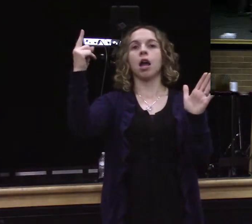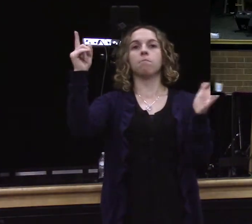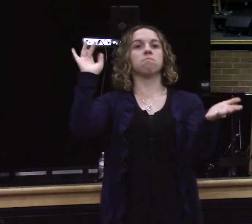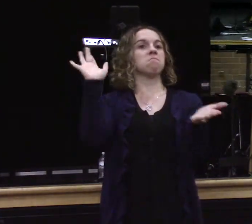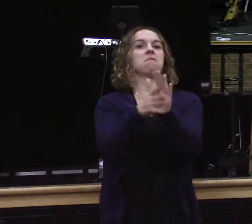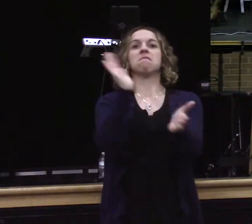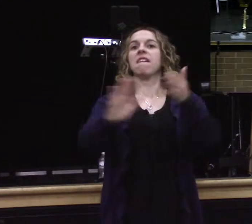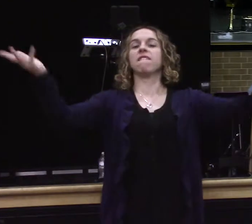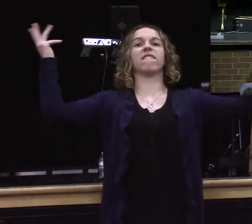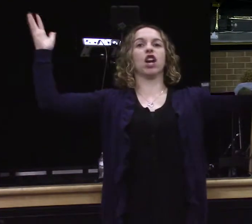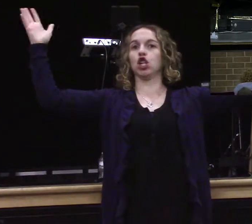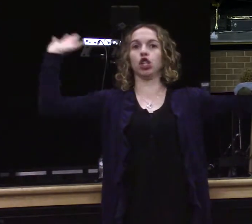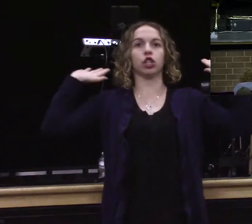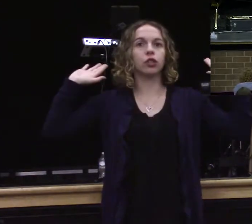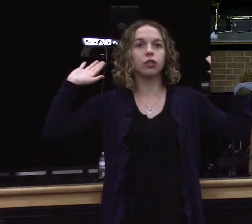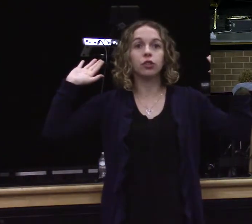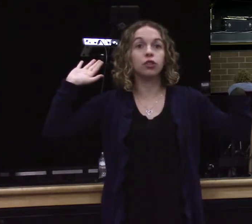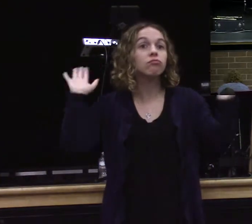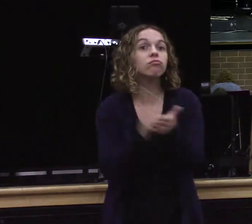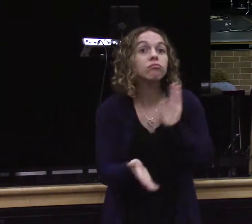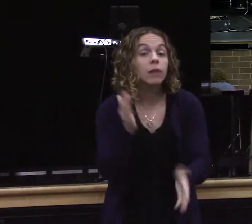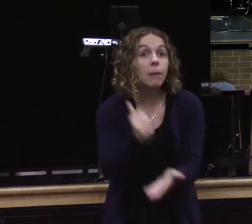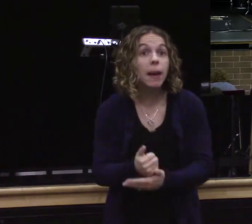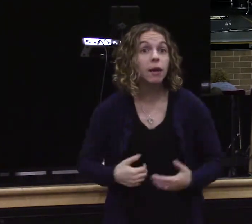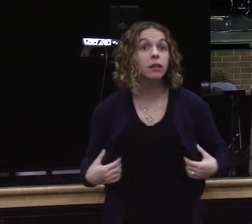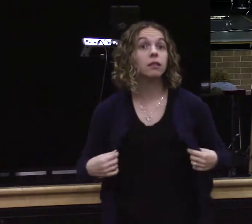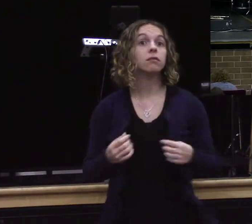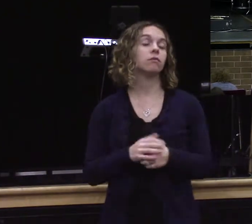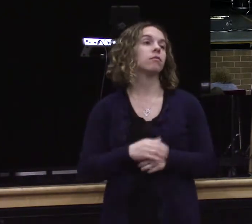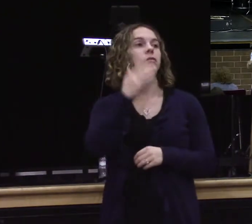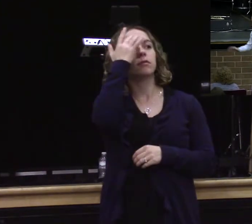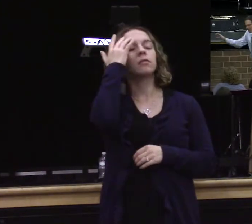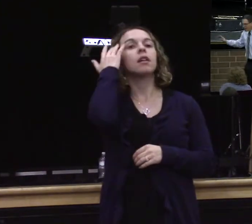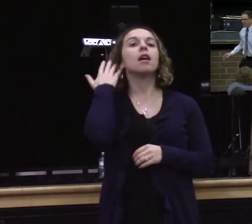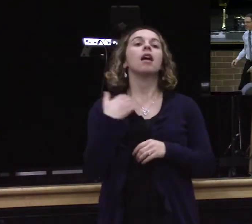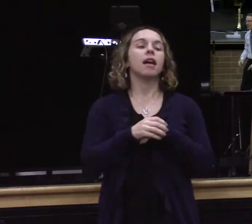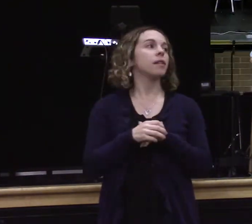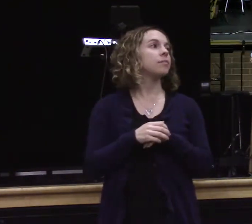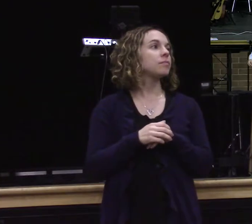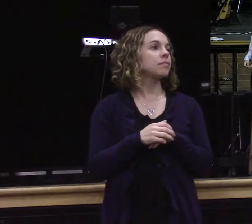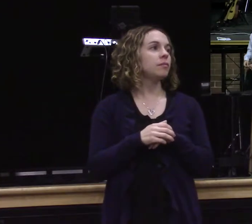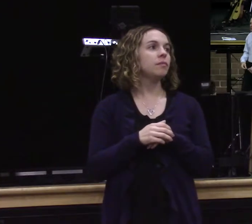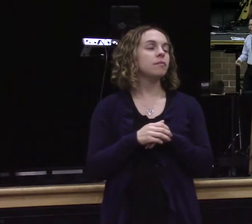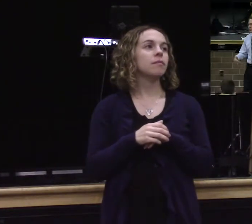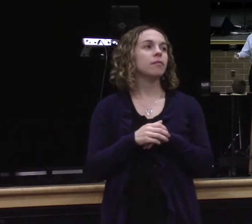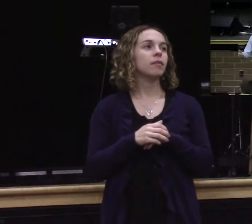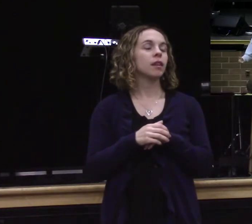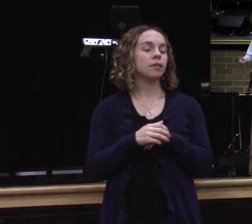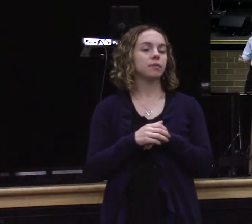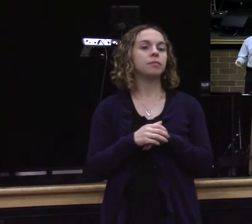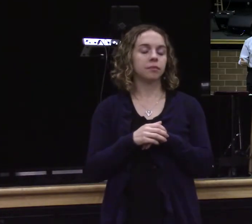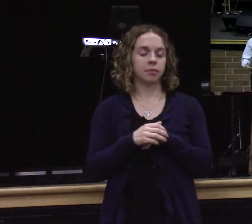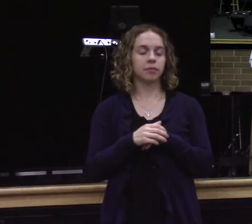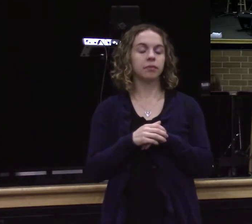coffin of your backsliding. It is done. Amen. Hallelujah. And I'm about ready to say something, but there also